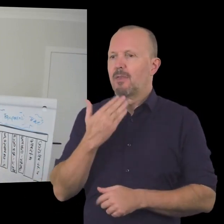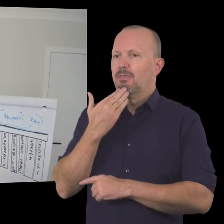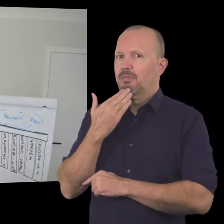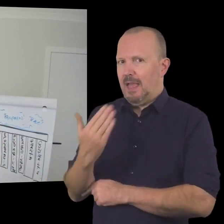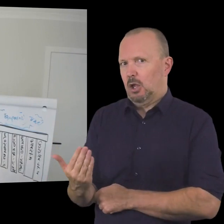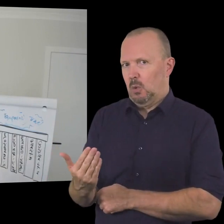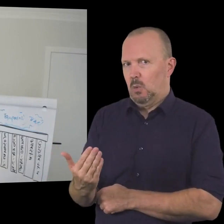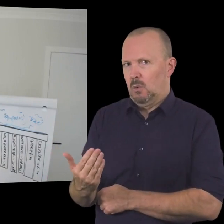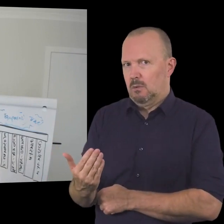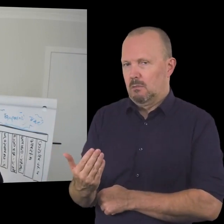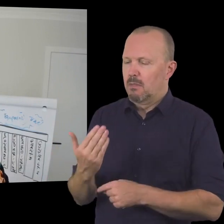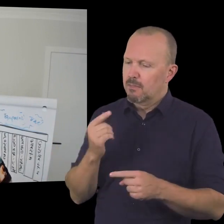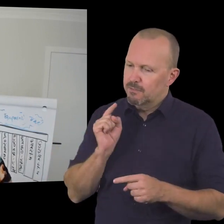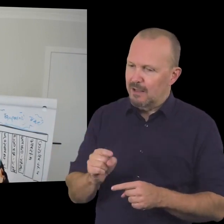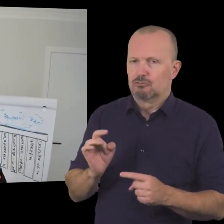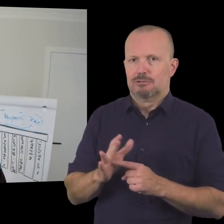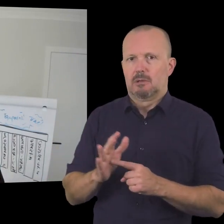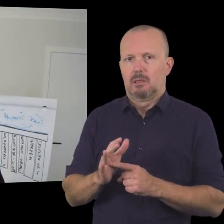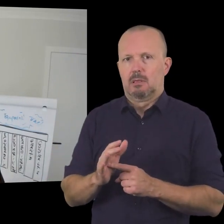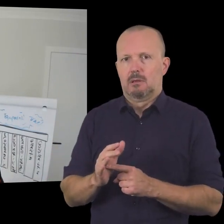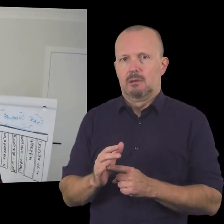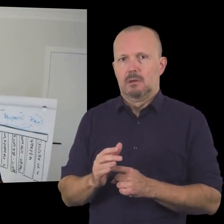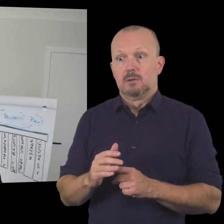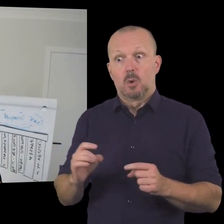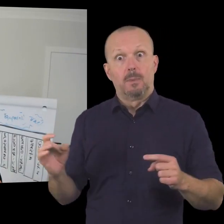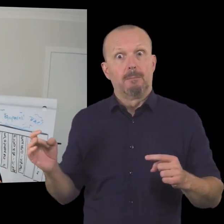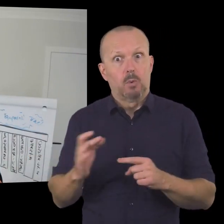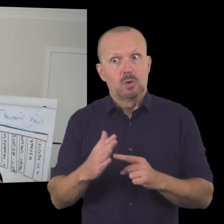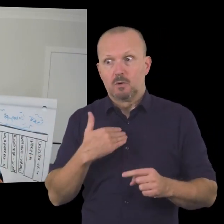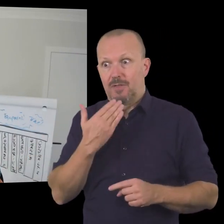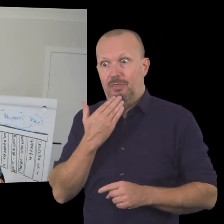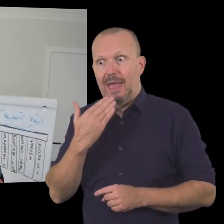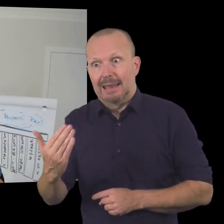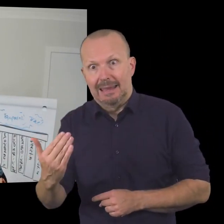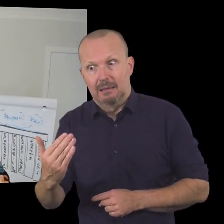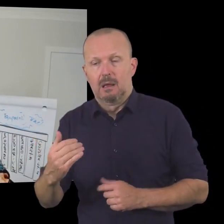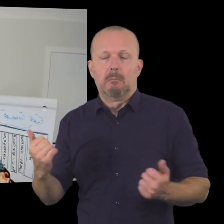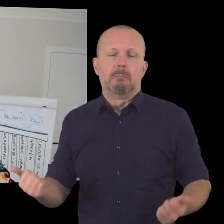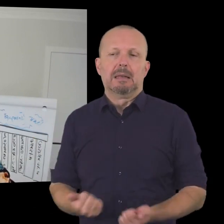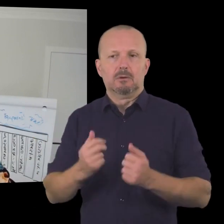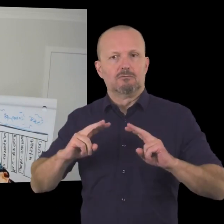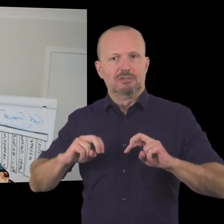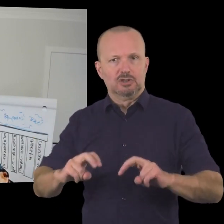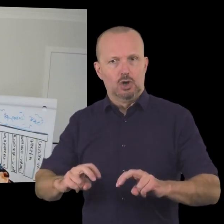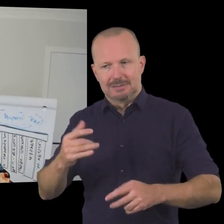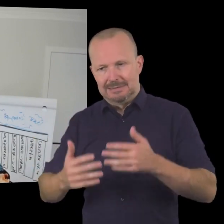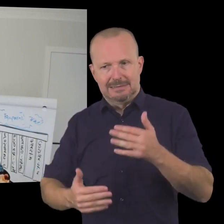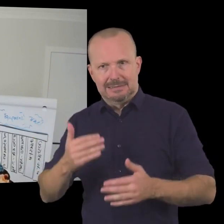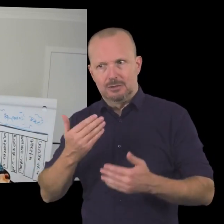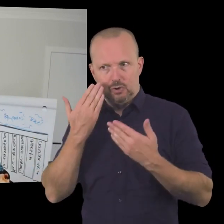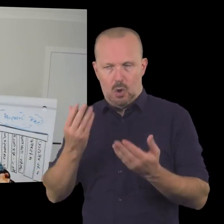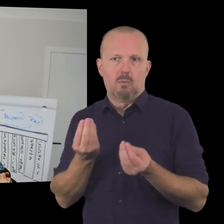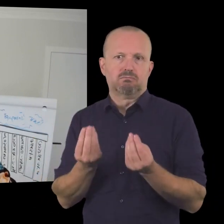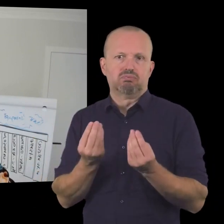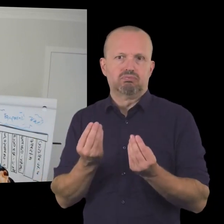the firstly to say thank you uh so there's all sorts of statistics around the importance of thanking people when they make a donation